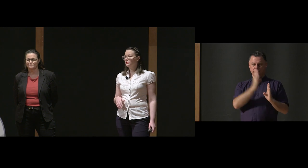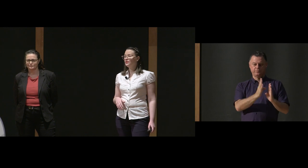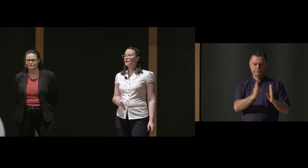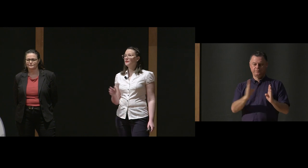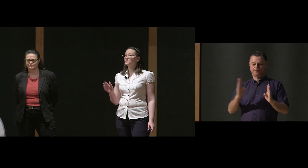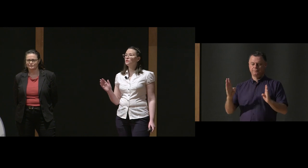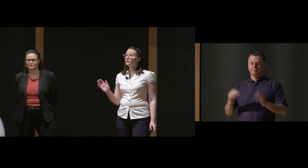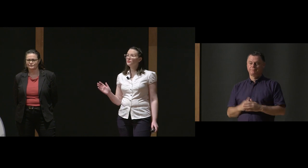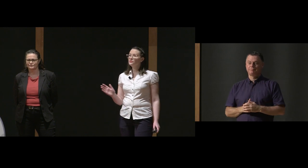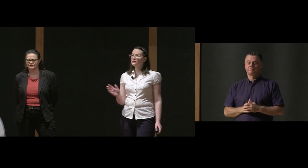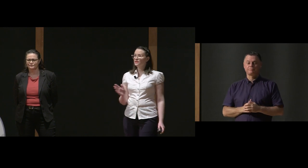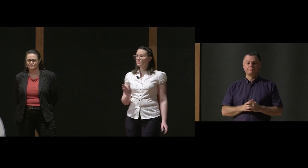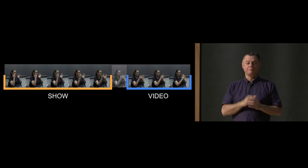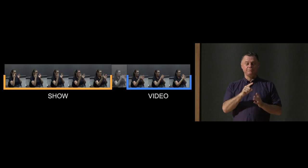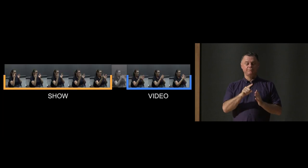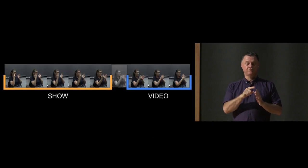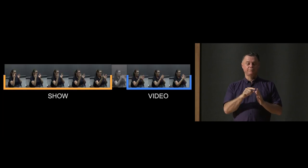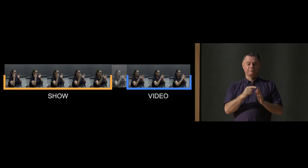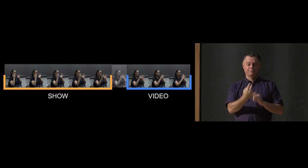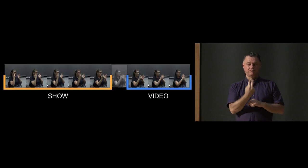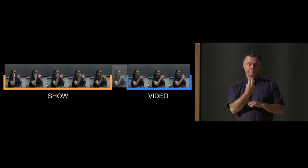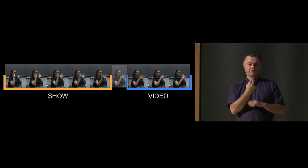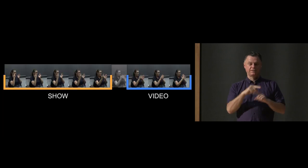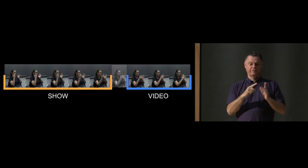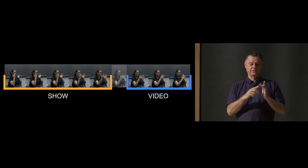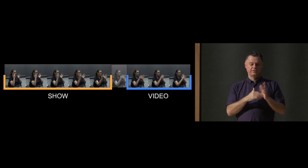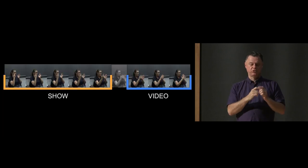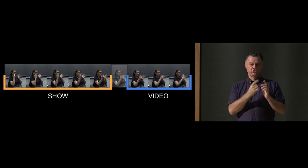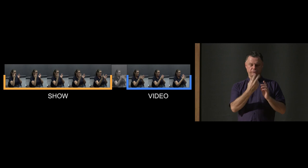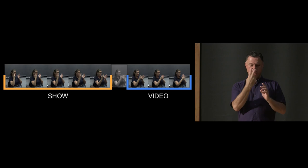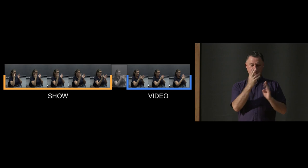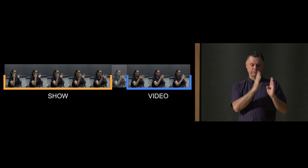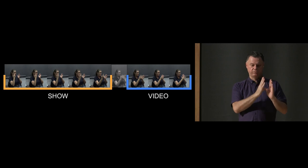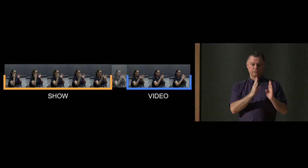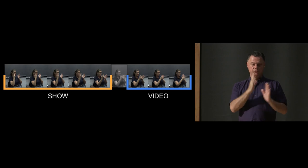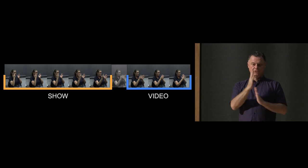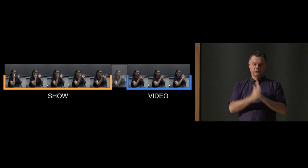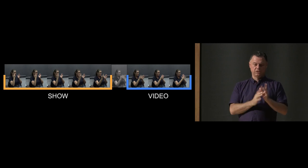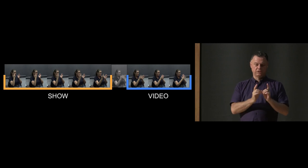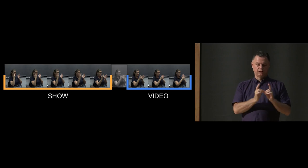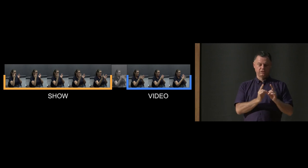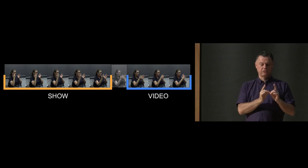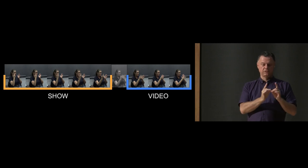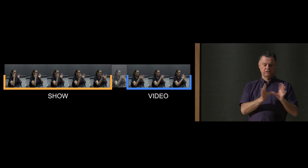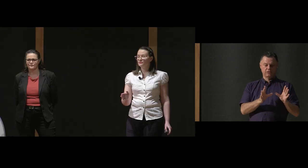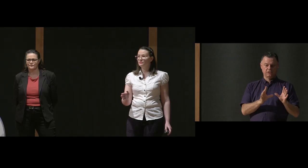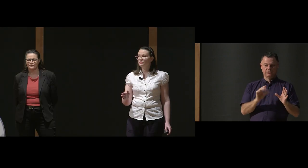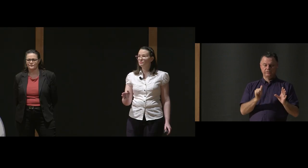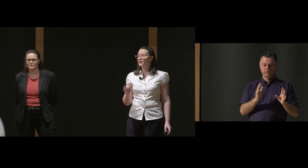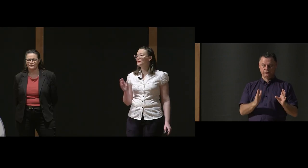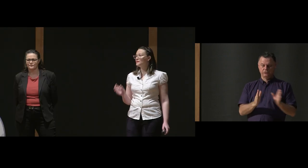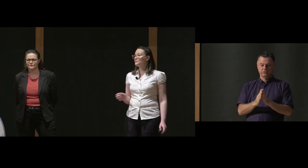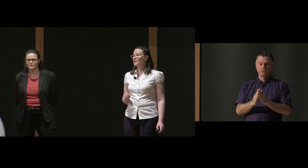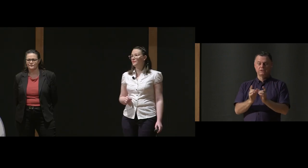to do is look at those still images and figure out where does one sign end and the next sign begin.